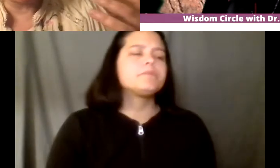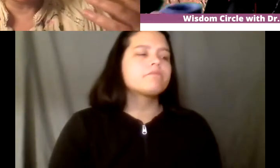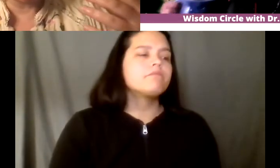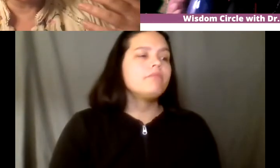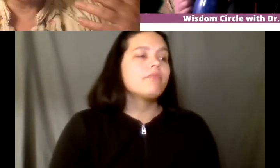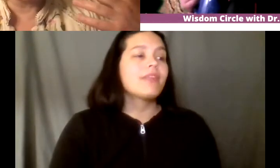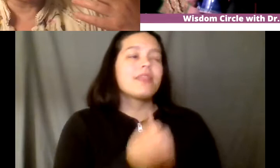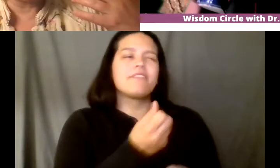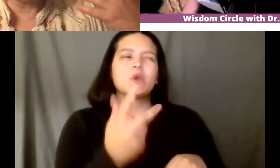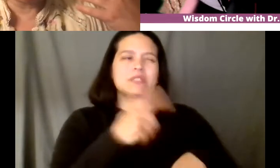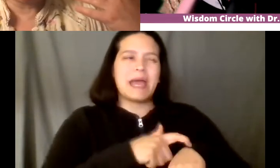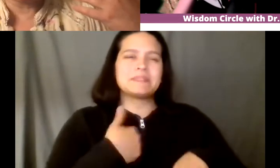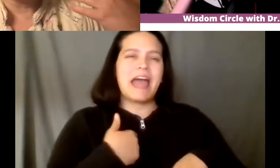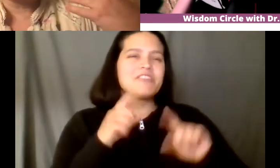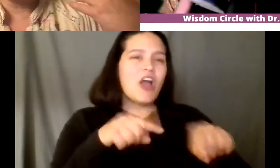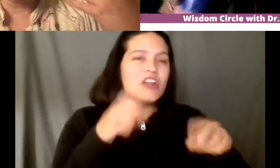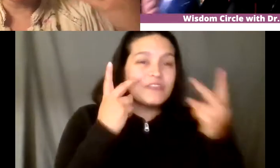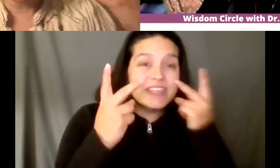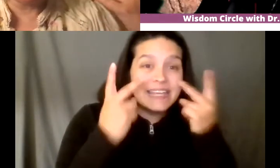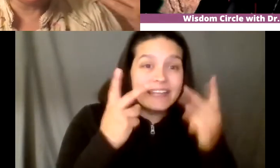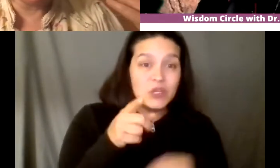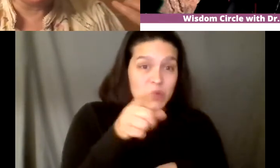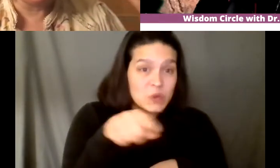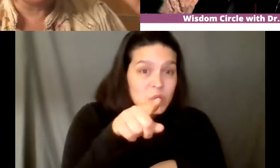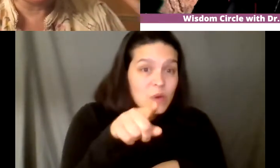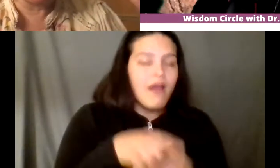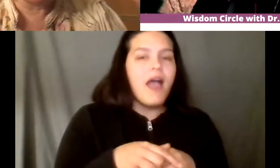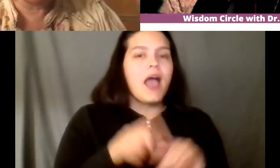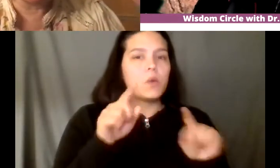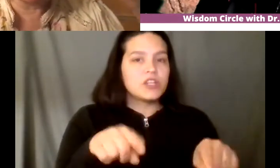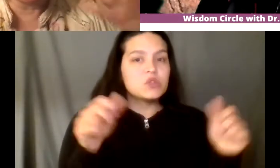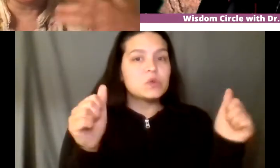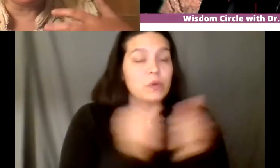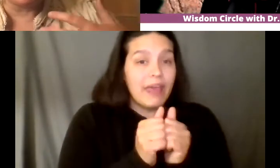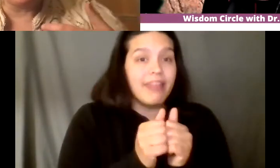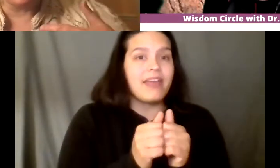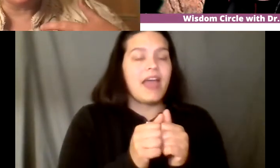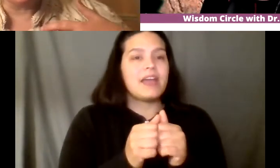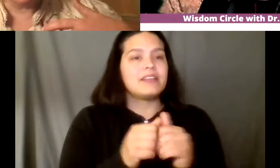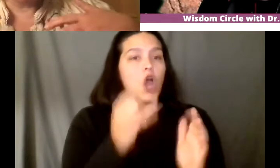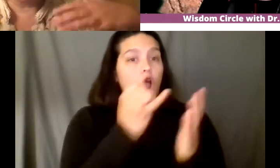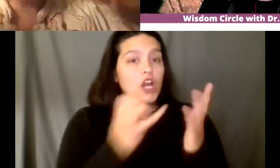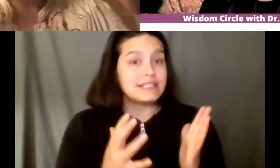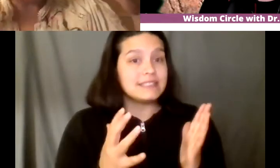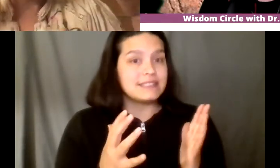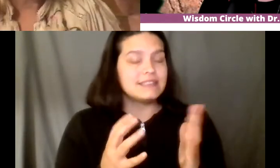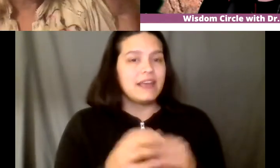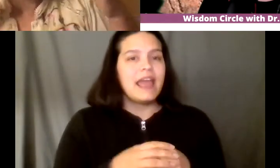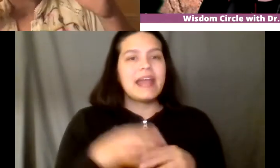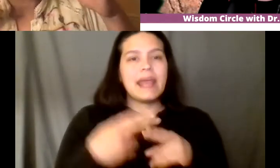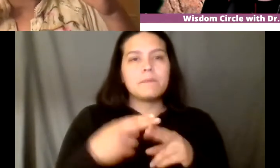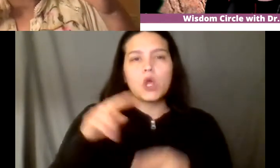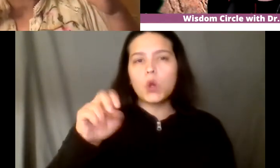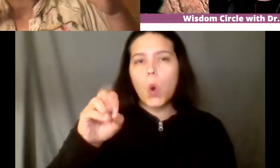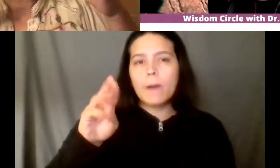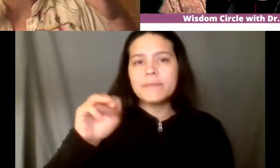way i i was uh with there's a an artist named norah and around home where she had a chance to work with quite a bit and i think it was like